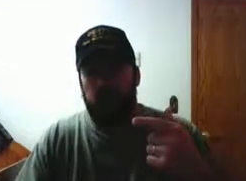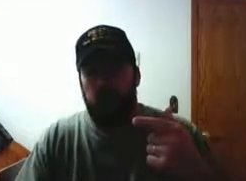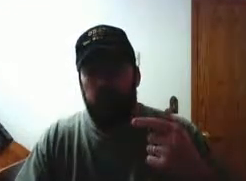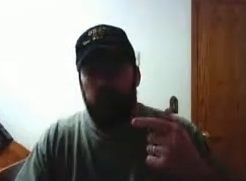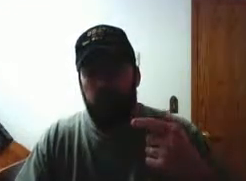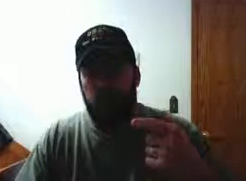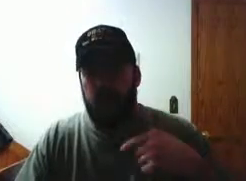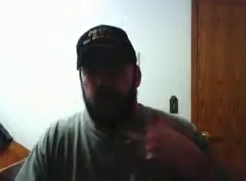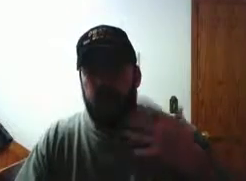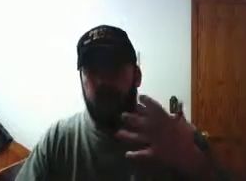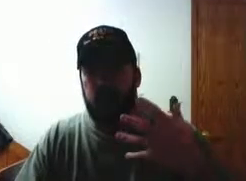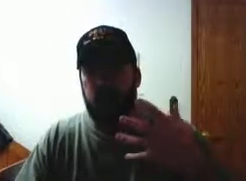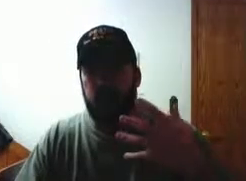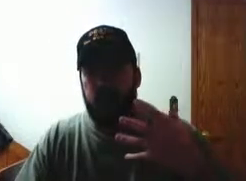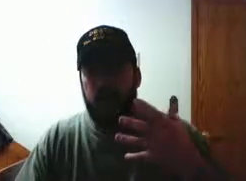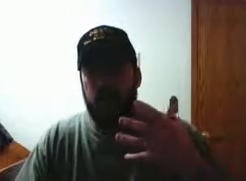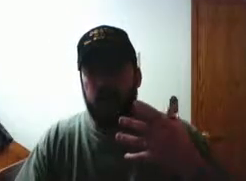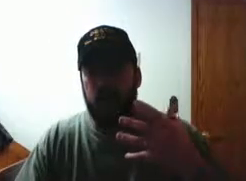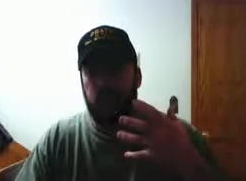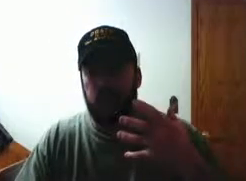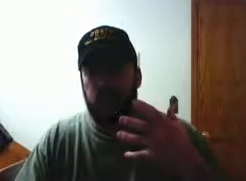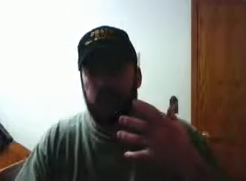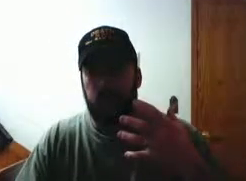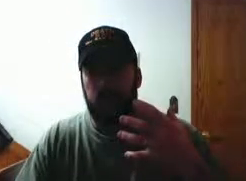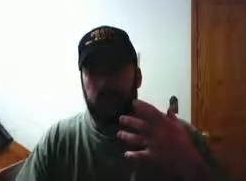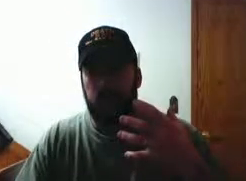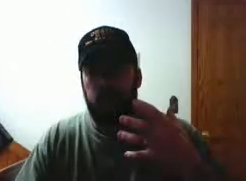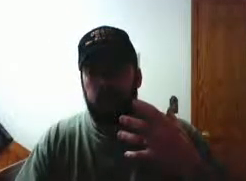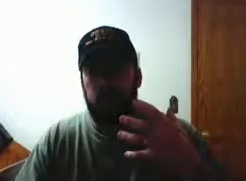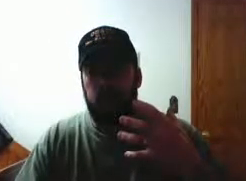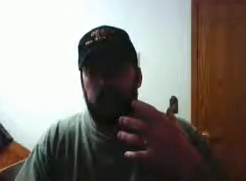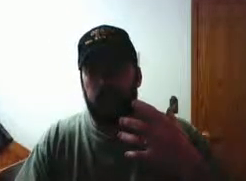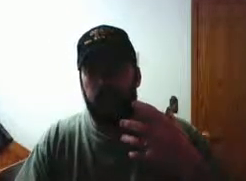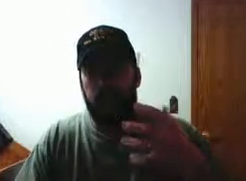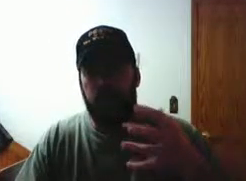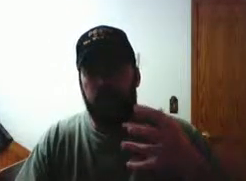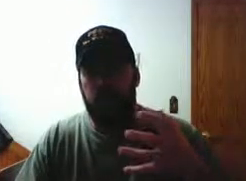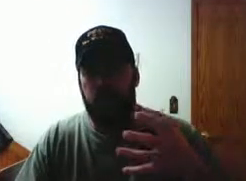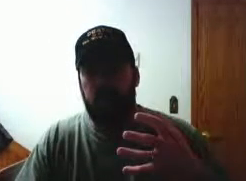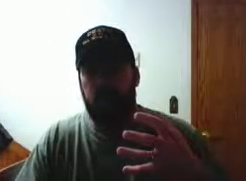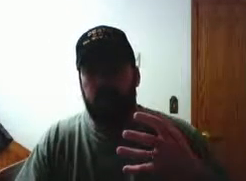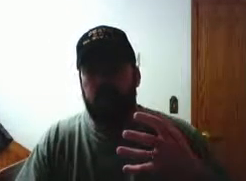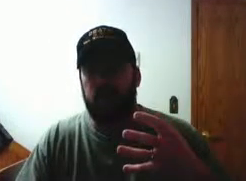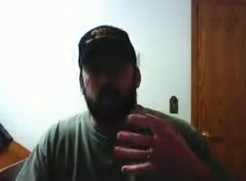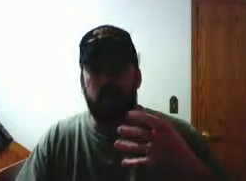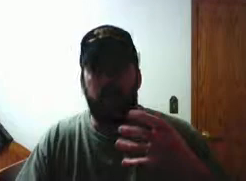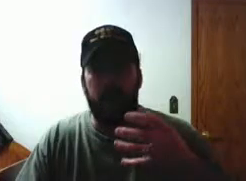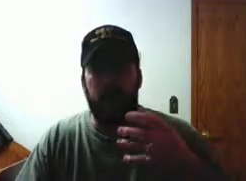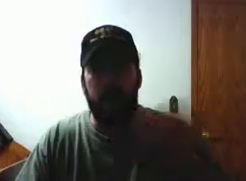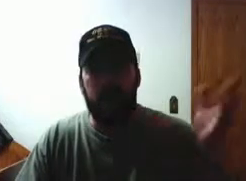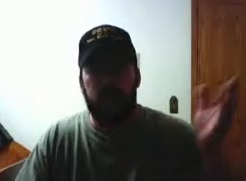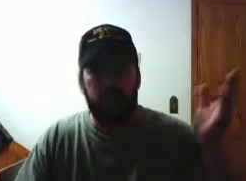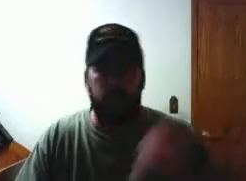and you're not the biggest thing that matters you get a feeling inside of you that that it's unexplainable